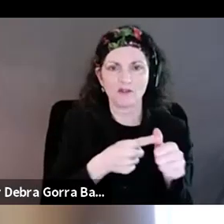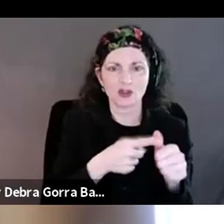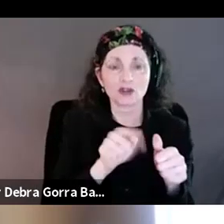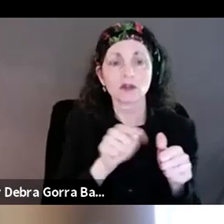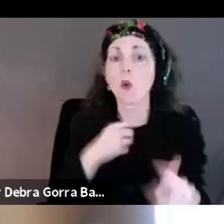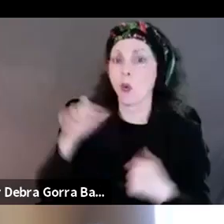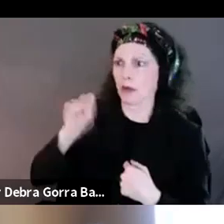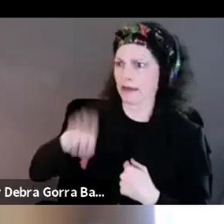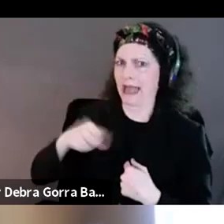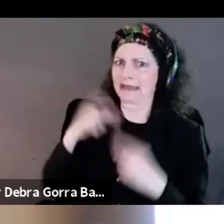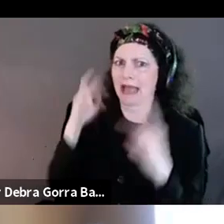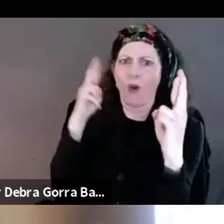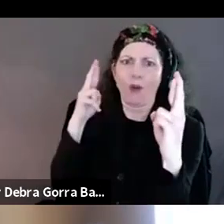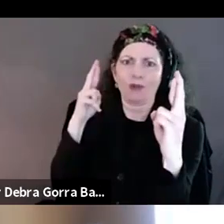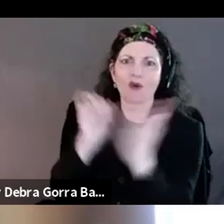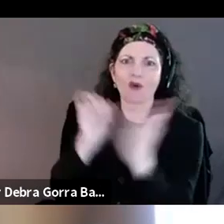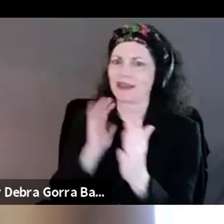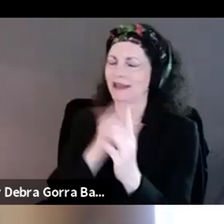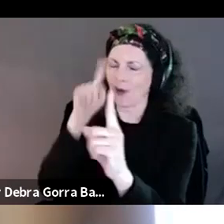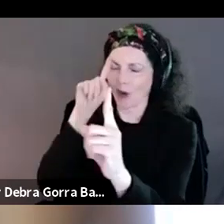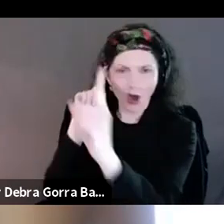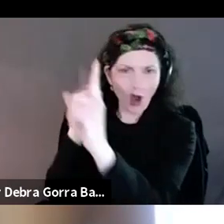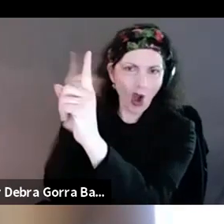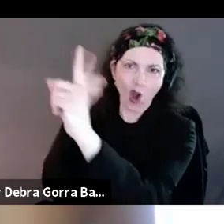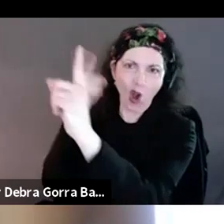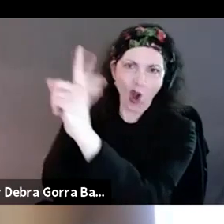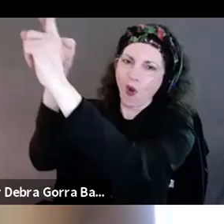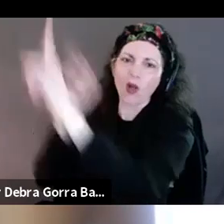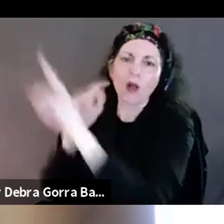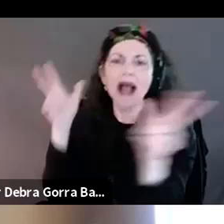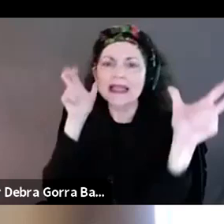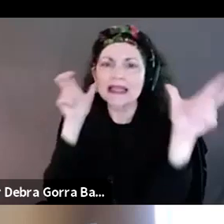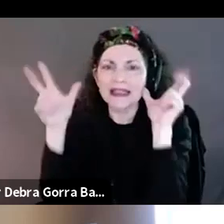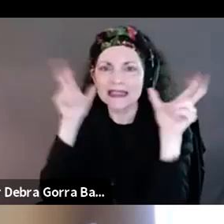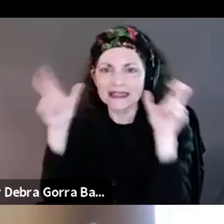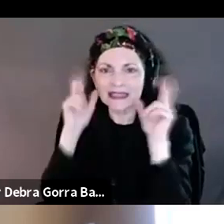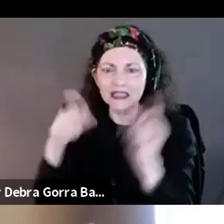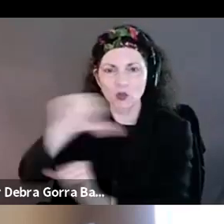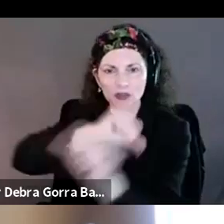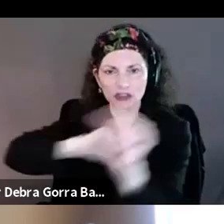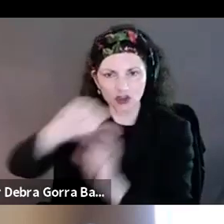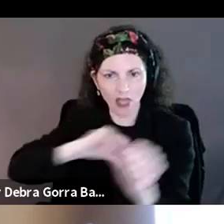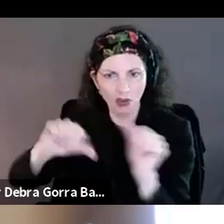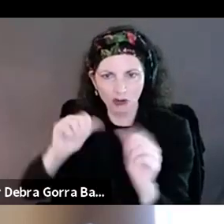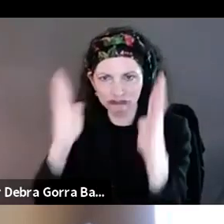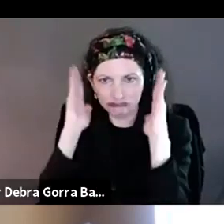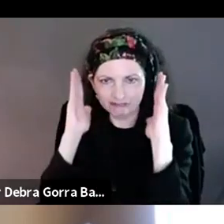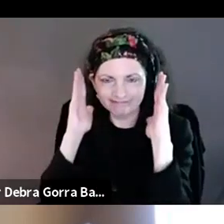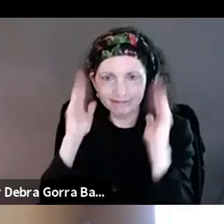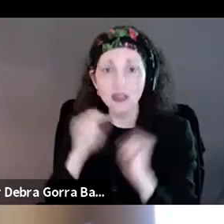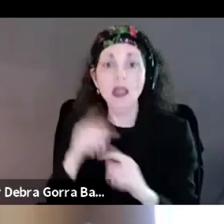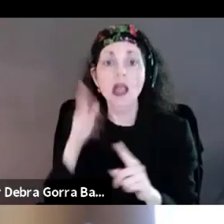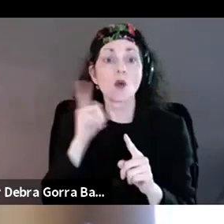hope so. And that's our goal. And we, um, it's by listening to each other, um, because I know for the campaign specifically,